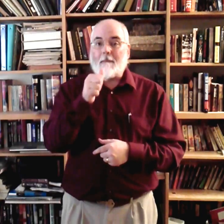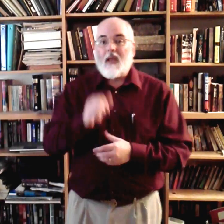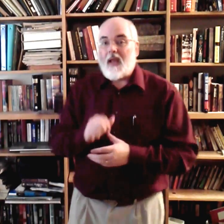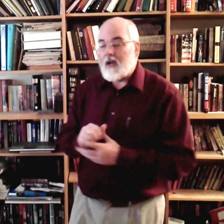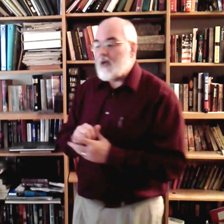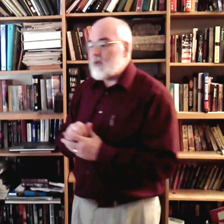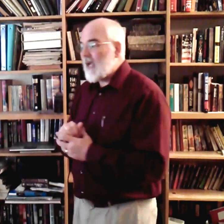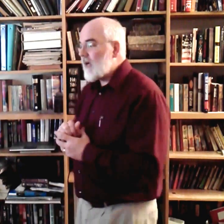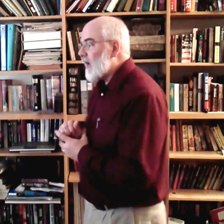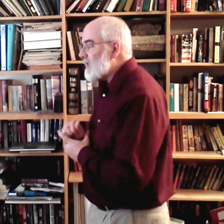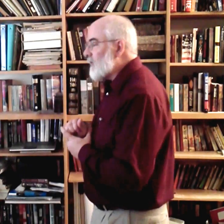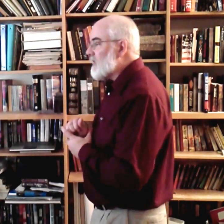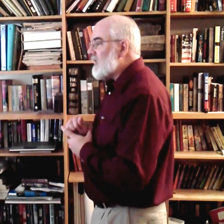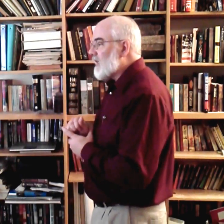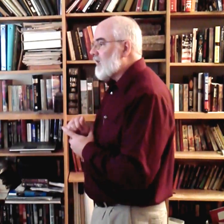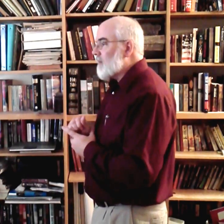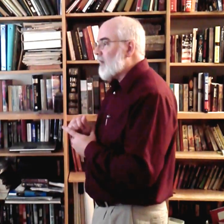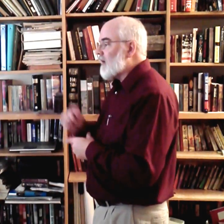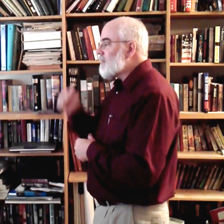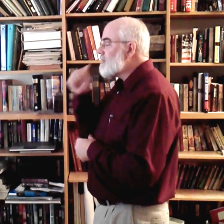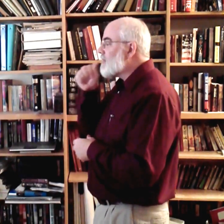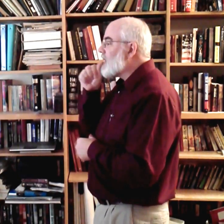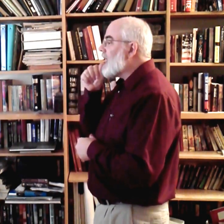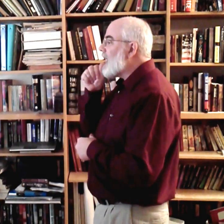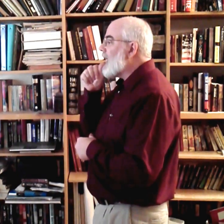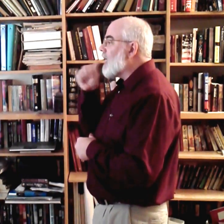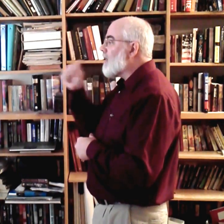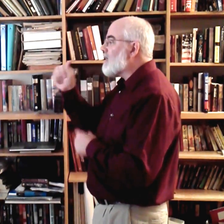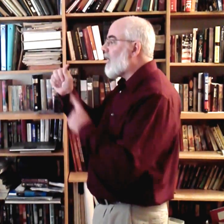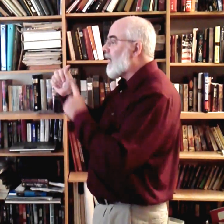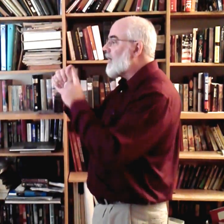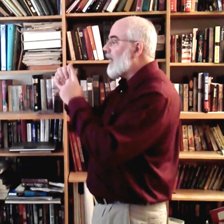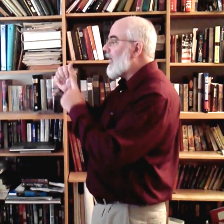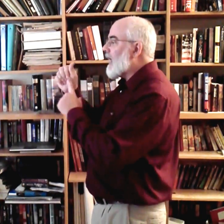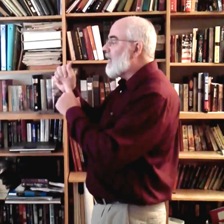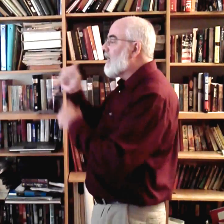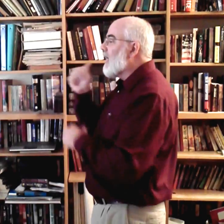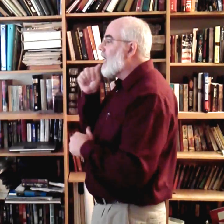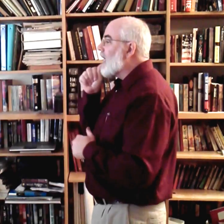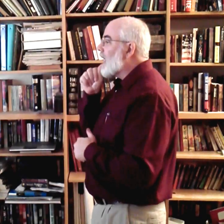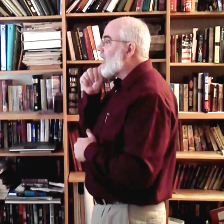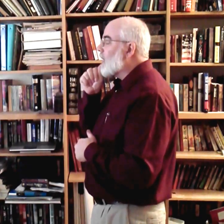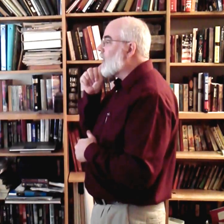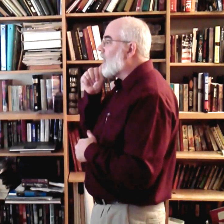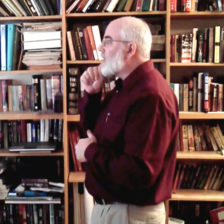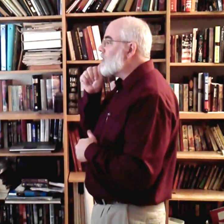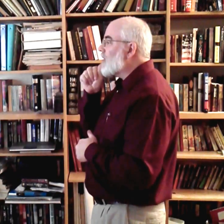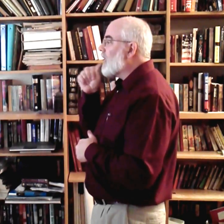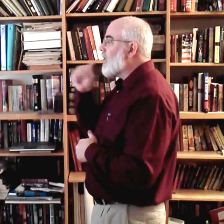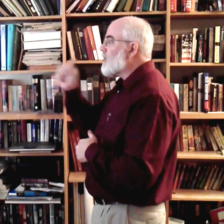I'm going to go sideways so you can see a little bit better. Am. It's the letter A coming off of the chin and coming straight